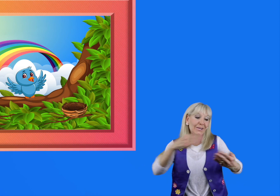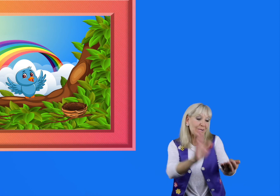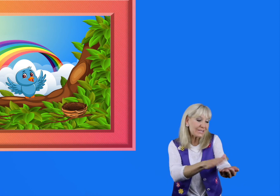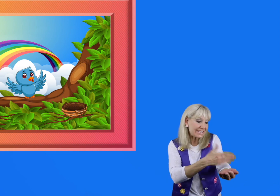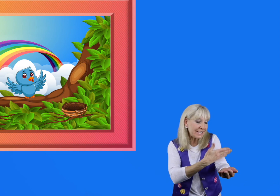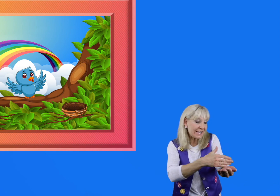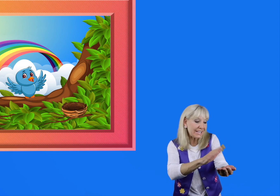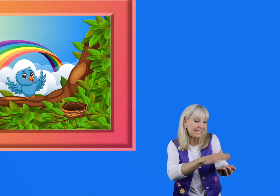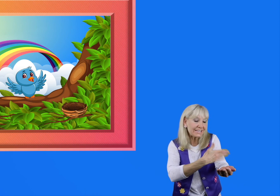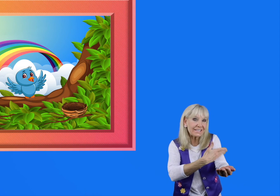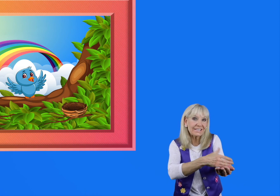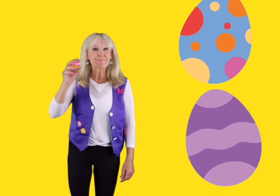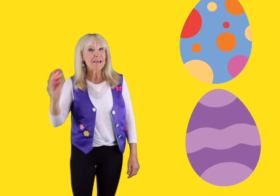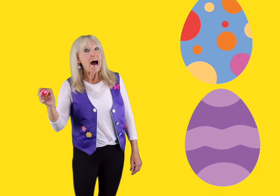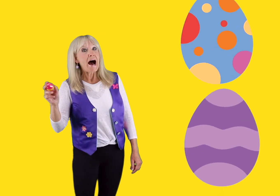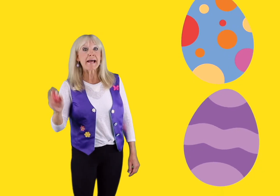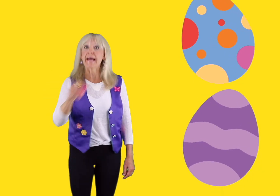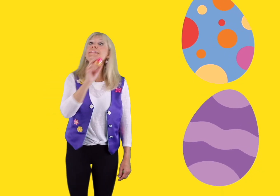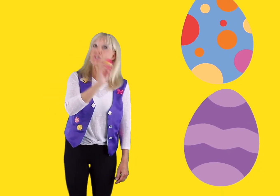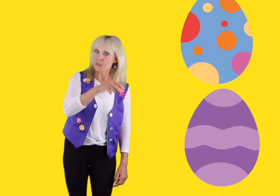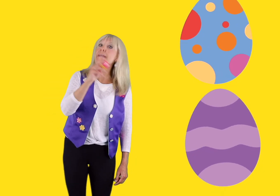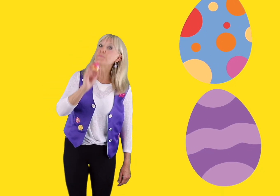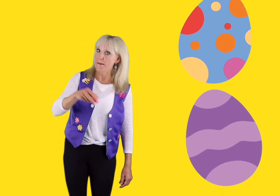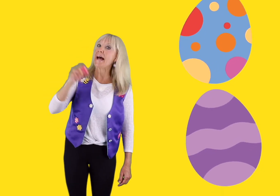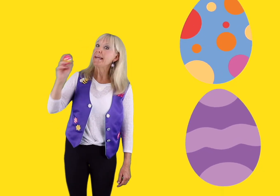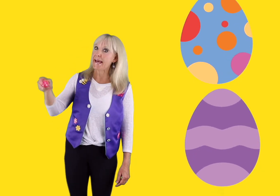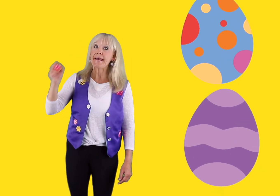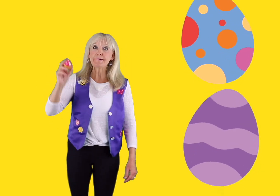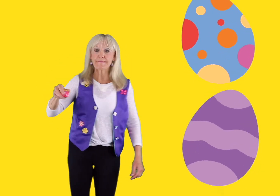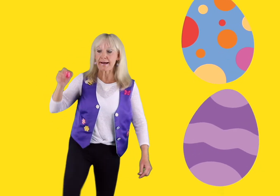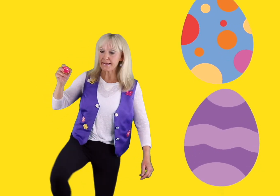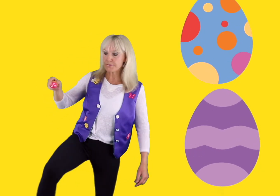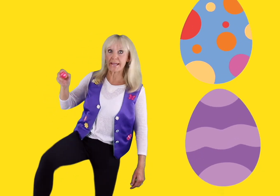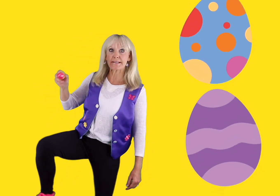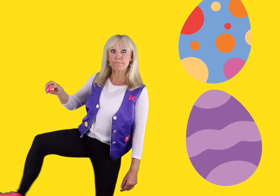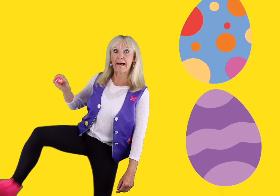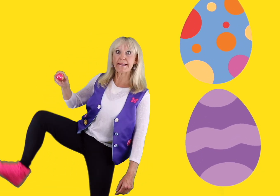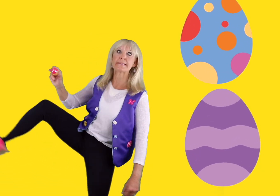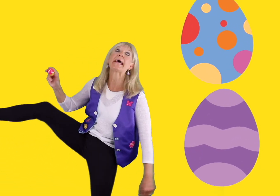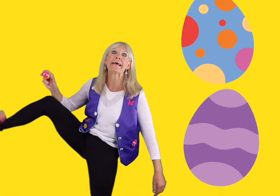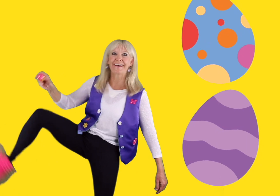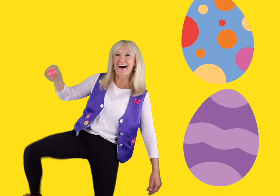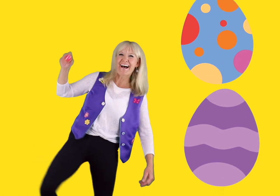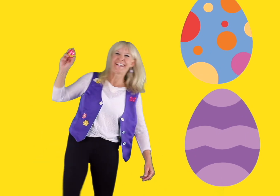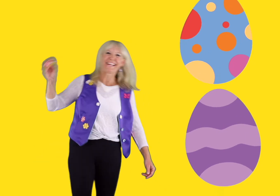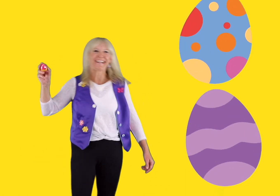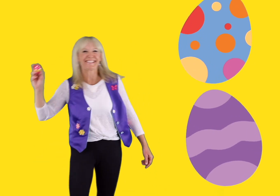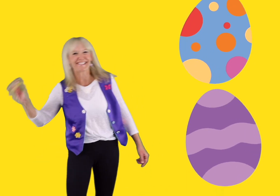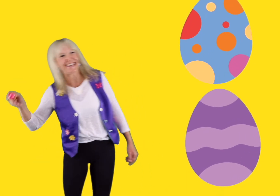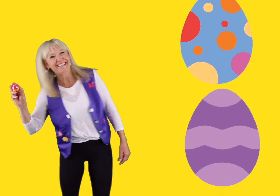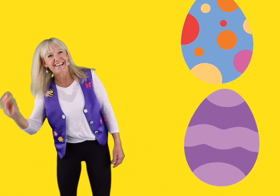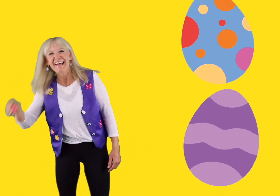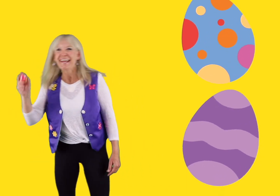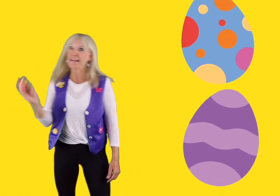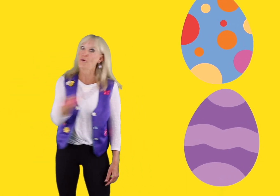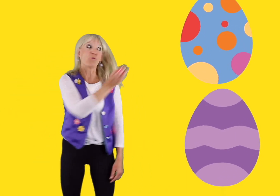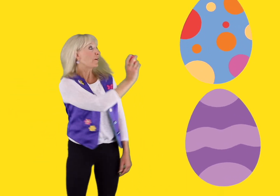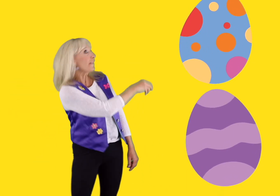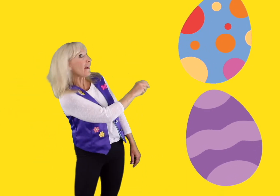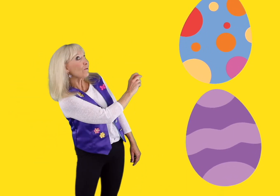you sing! I like to shake my egg while I'm shaking my leg! I like to shake it over there!